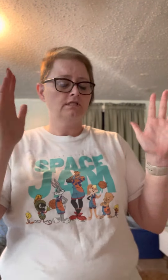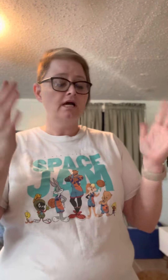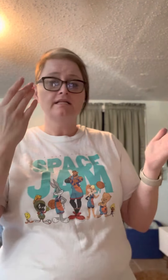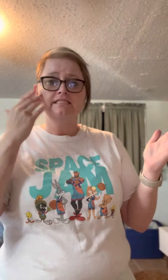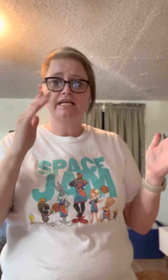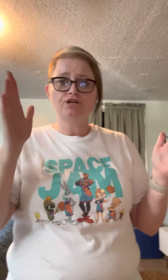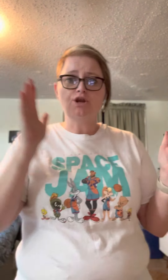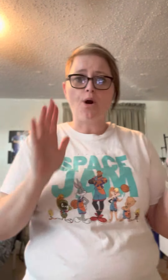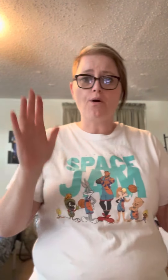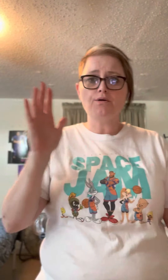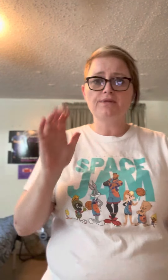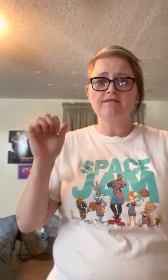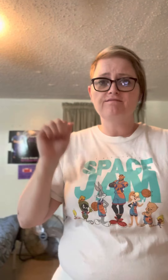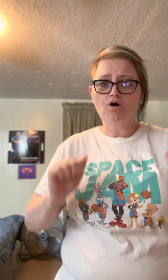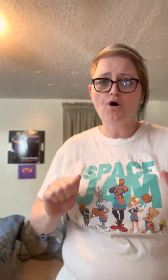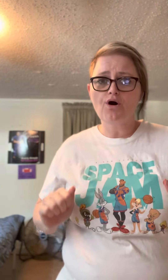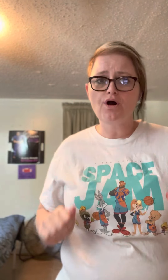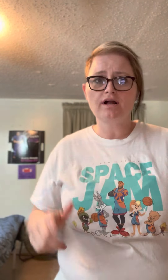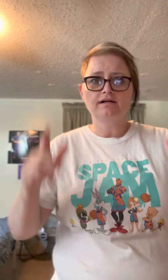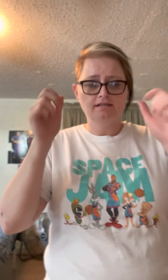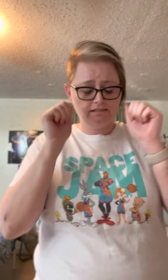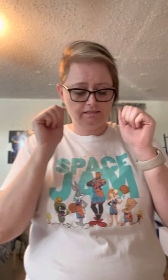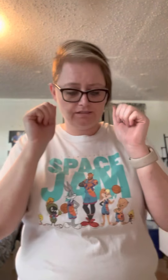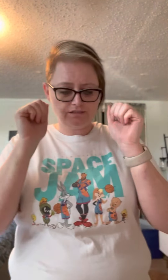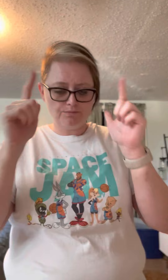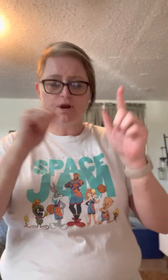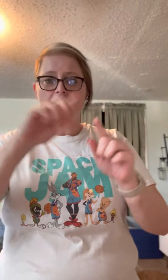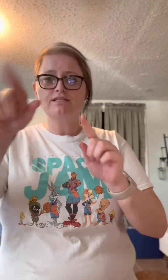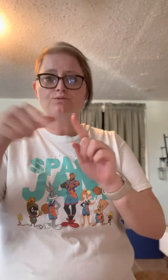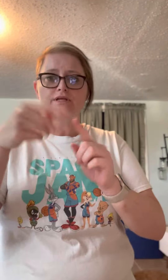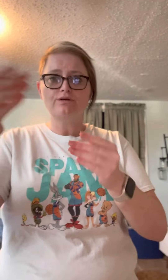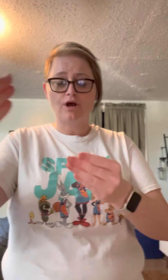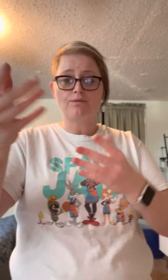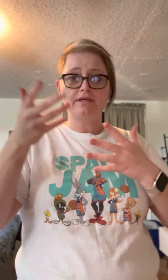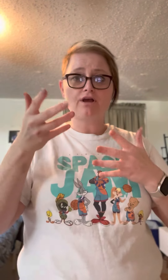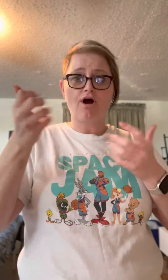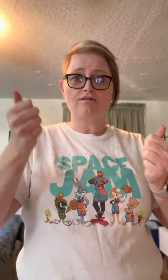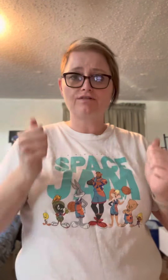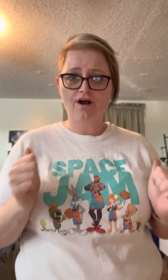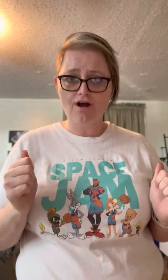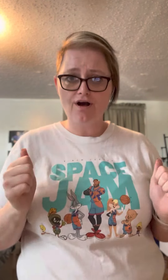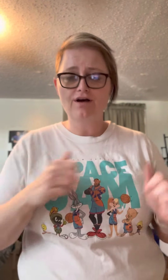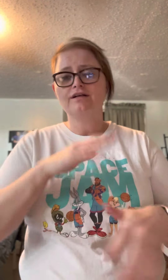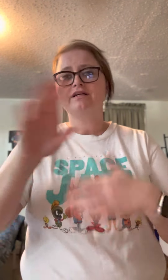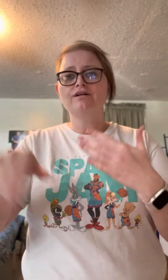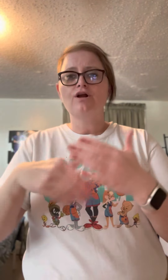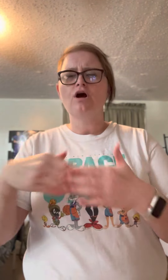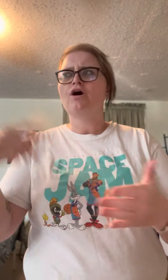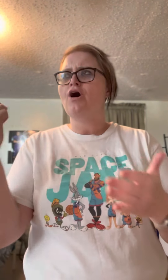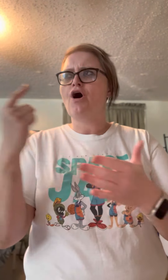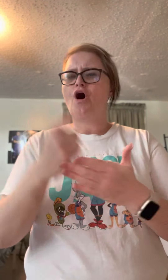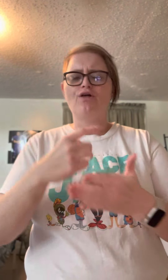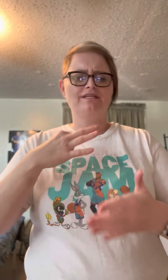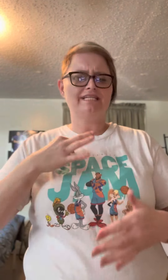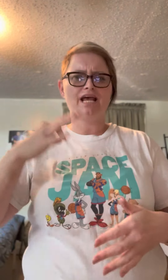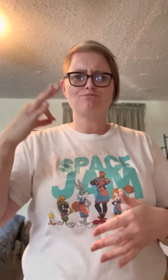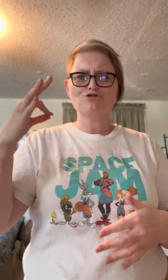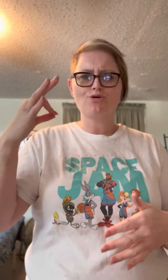Didn't know before Surprised when you caught me, fall Hardest damn jewelry